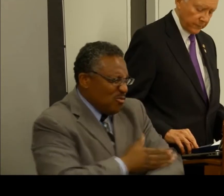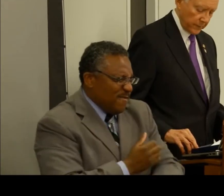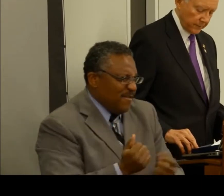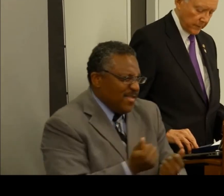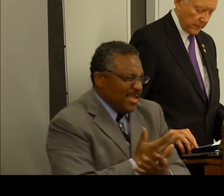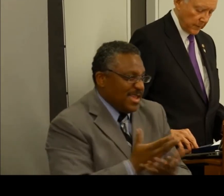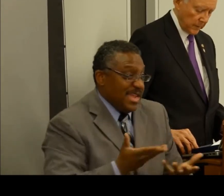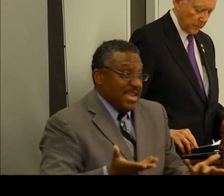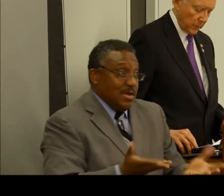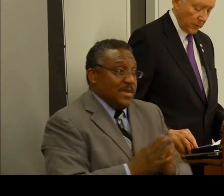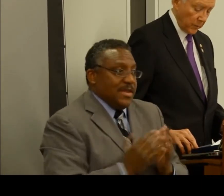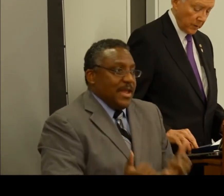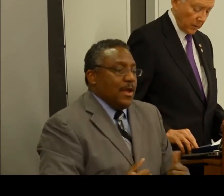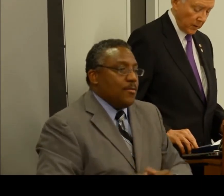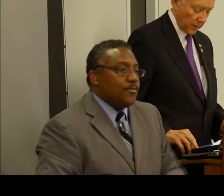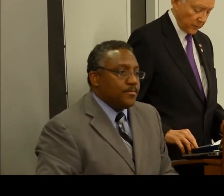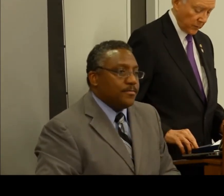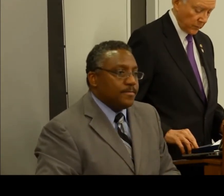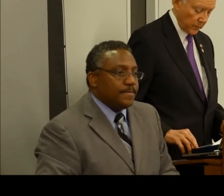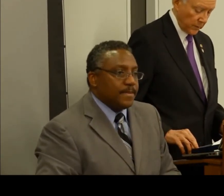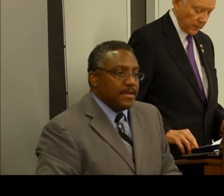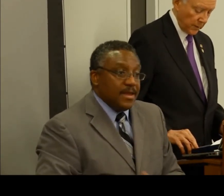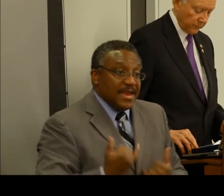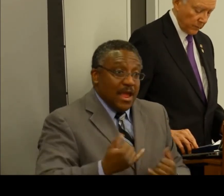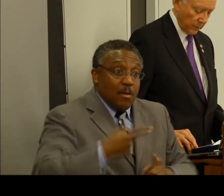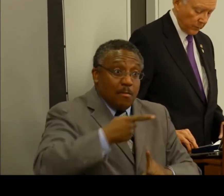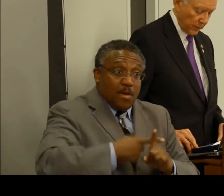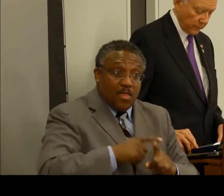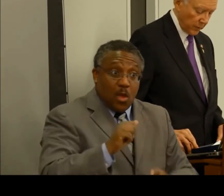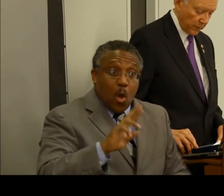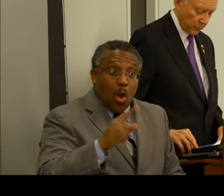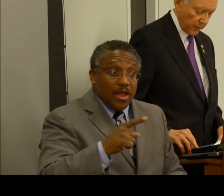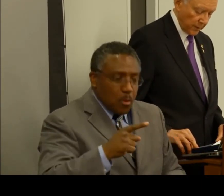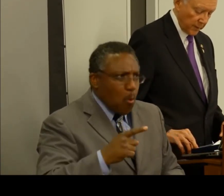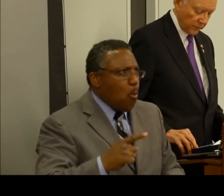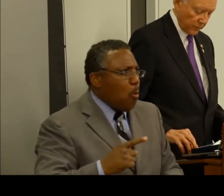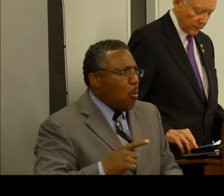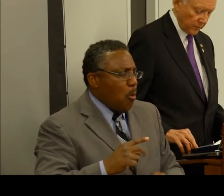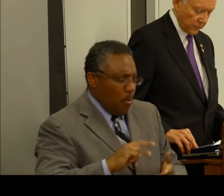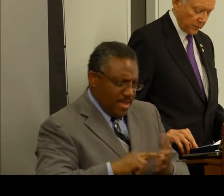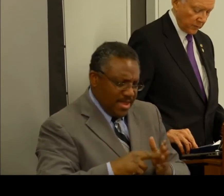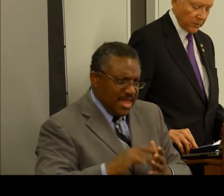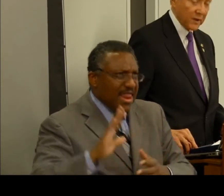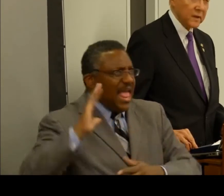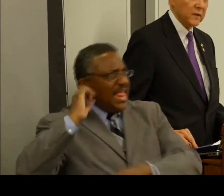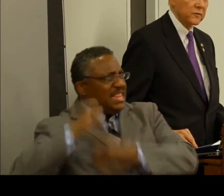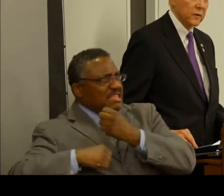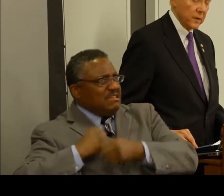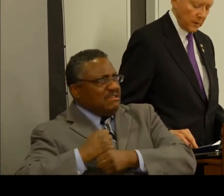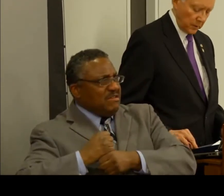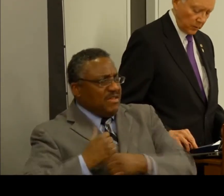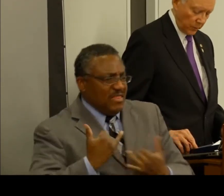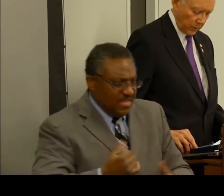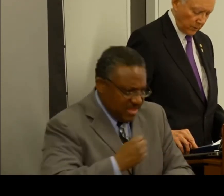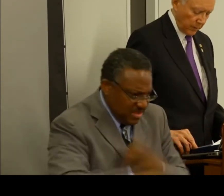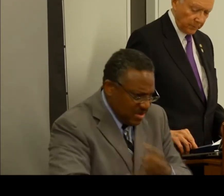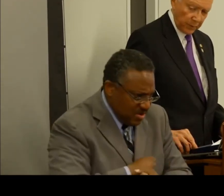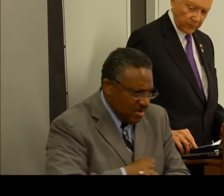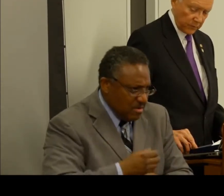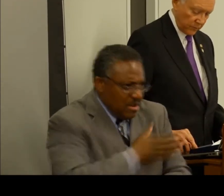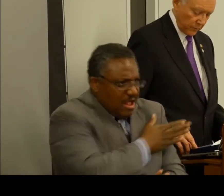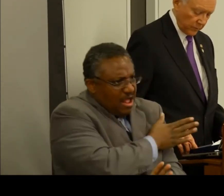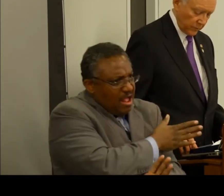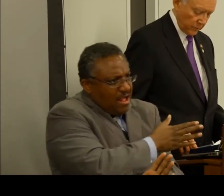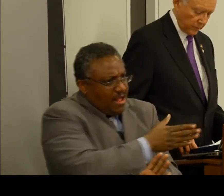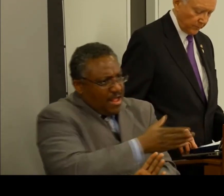we're already in August and we have plenty of time throughout last year and this year, at the very least, to work on